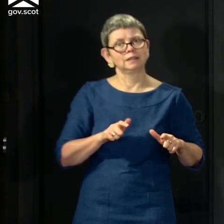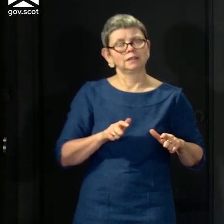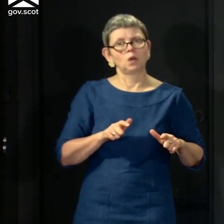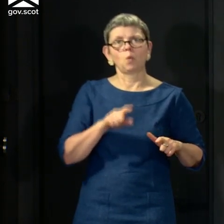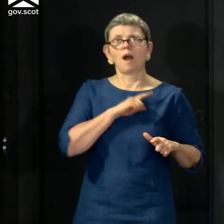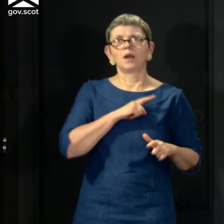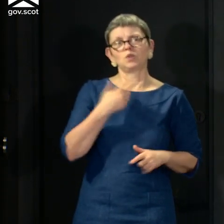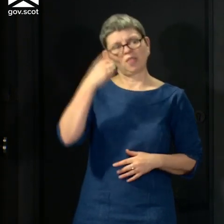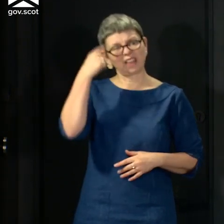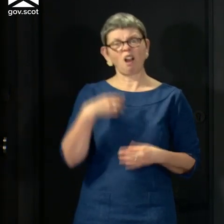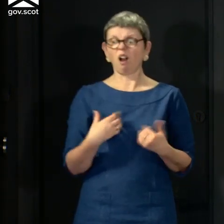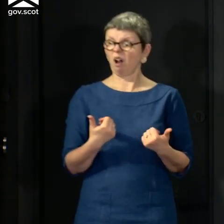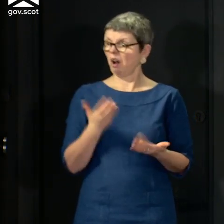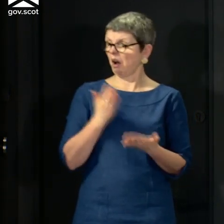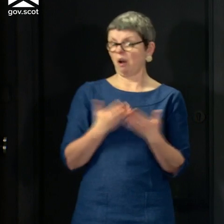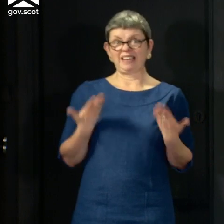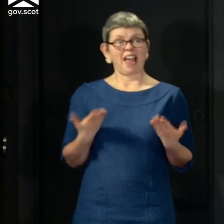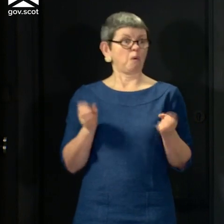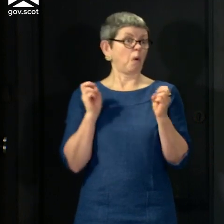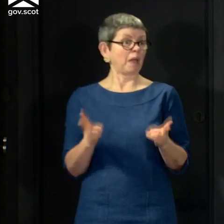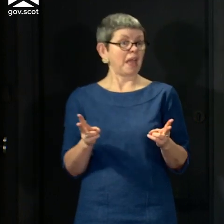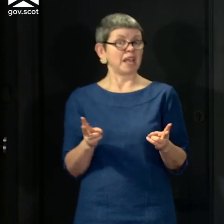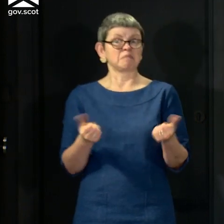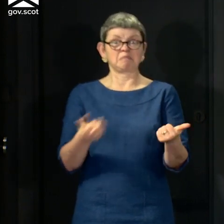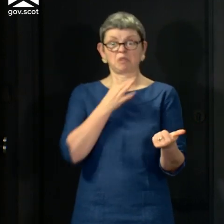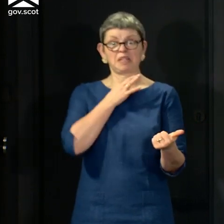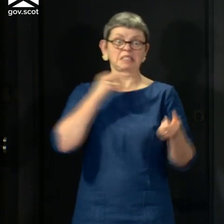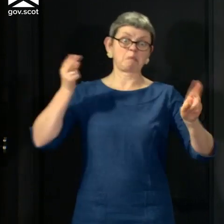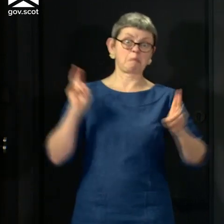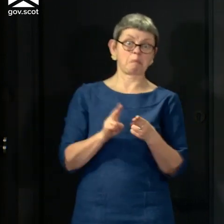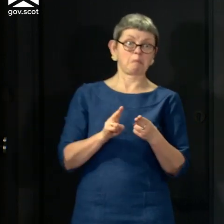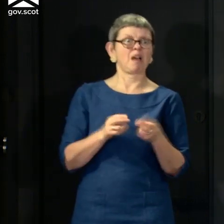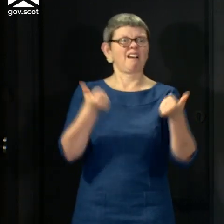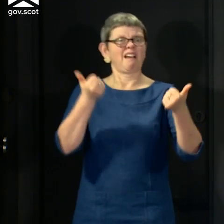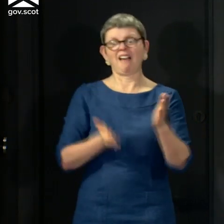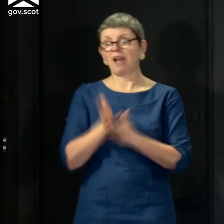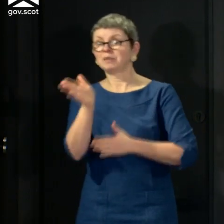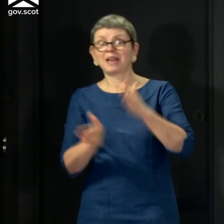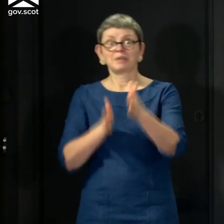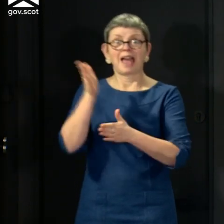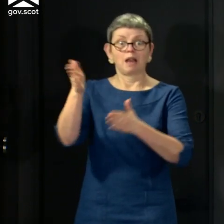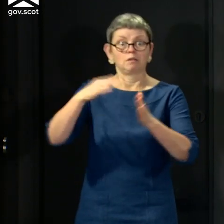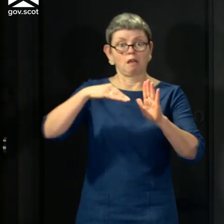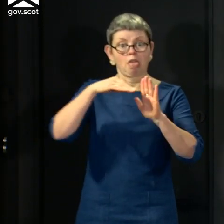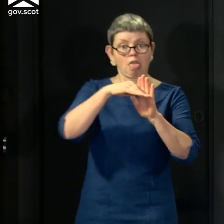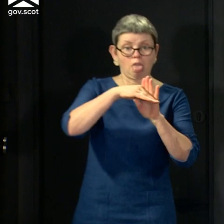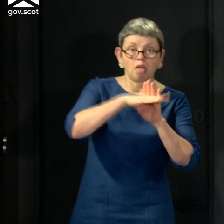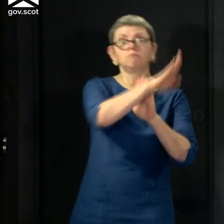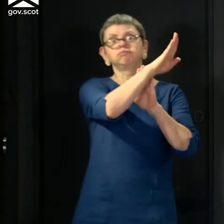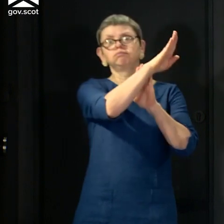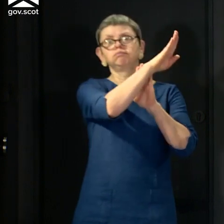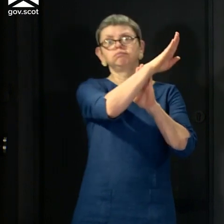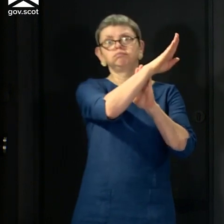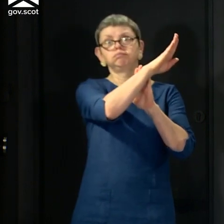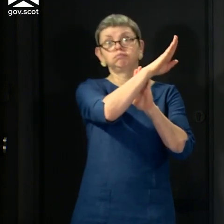foot off the gas, think that we're past the danger point, start to ease up and suddenly we find we're heading into another peak